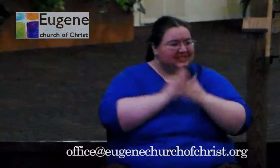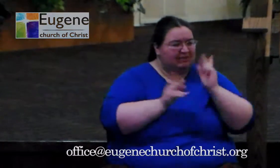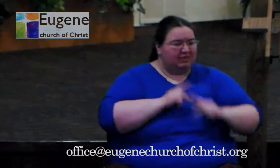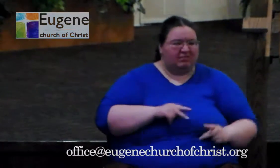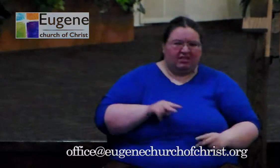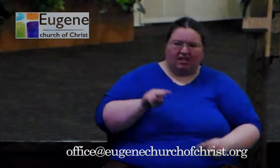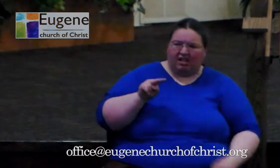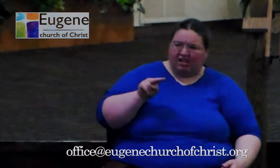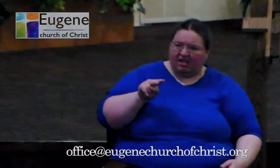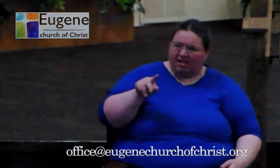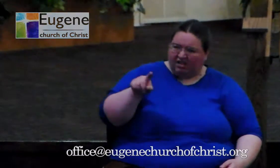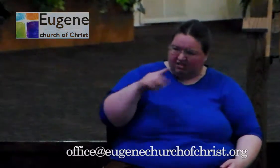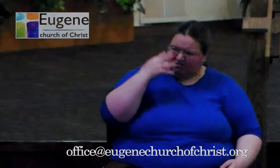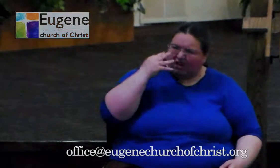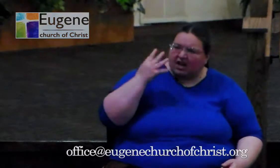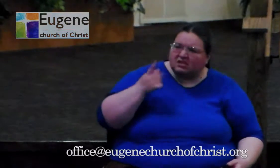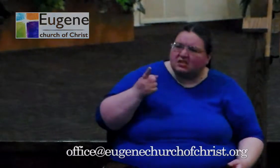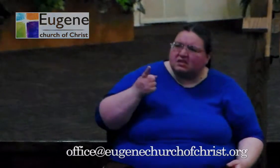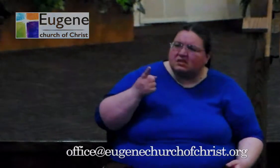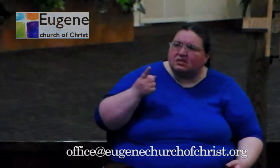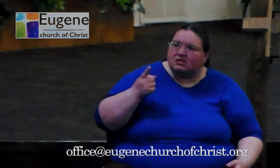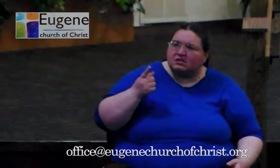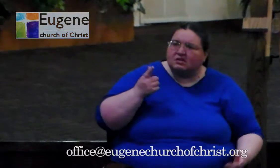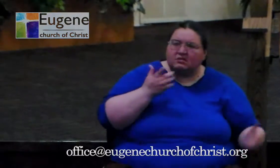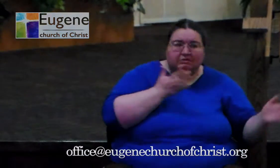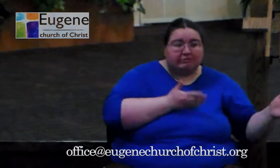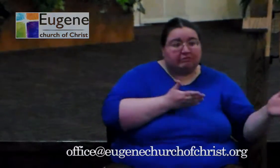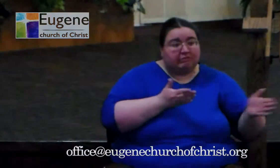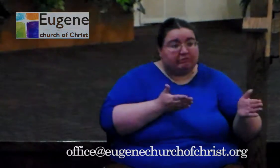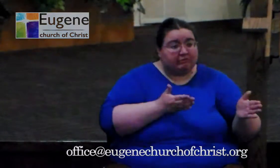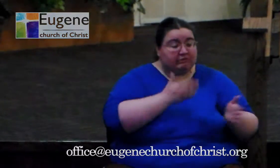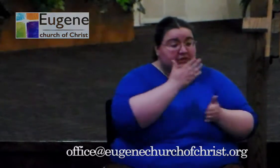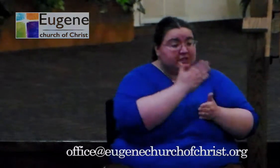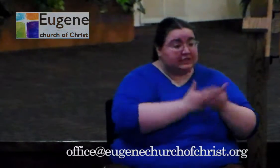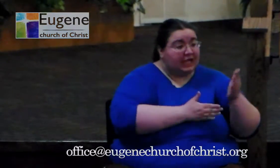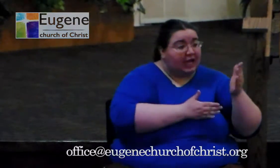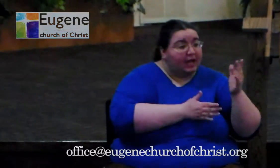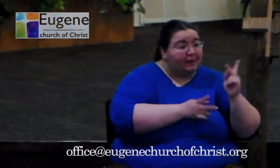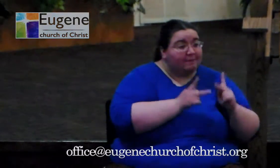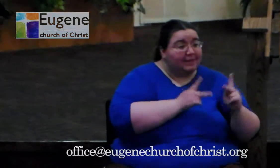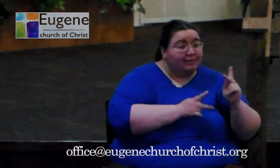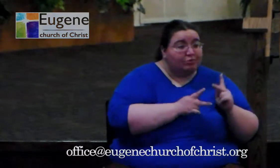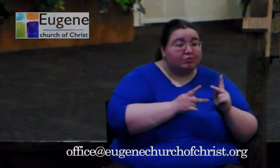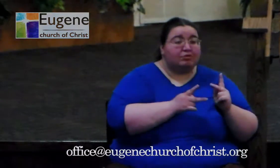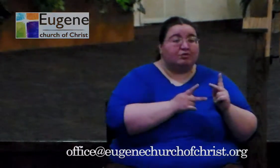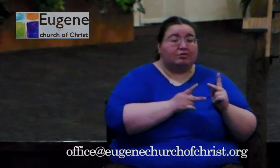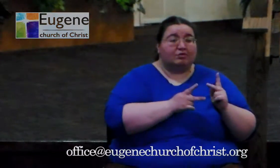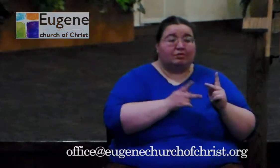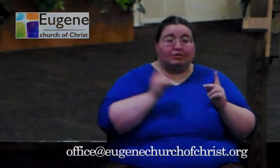Some people are going to, the next three times they pass by you at work, say, what's that Jesus guy?